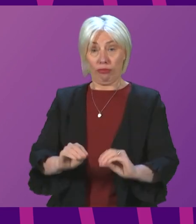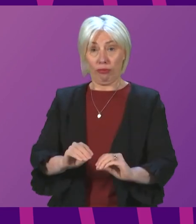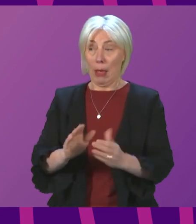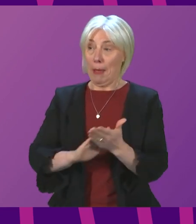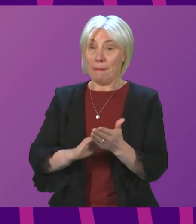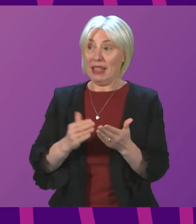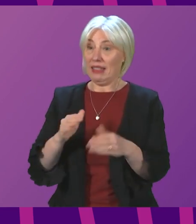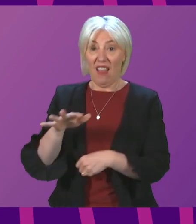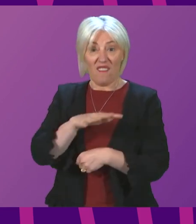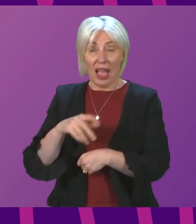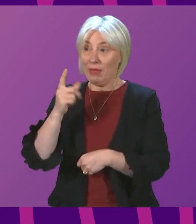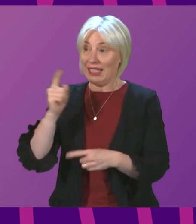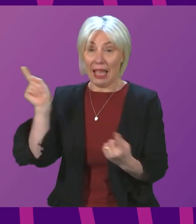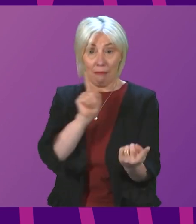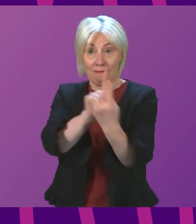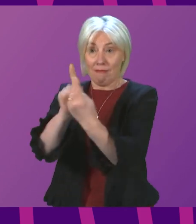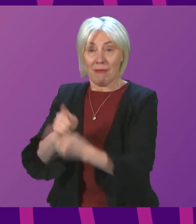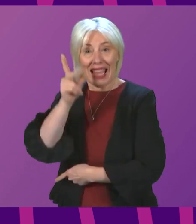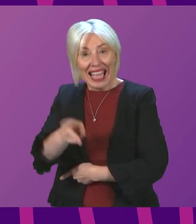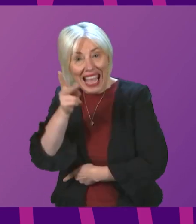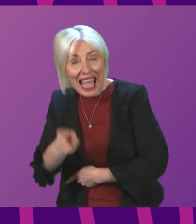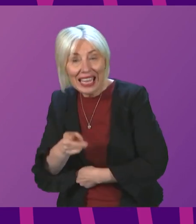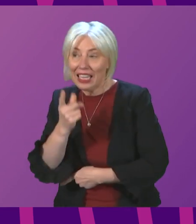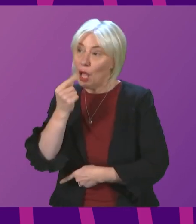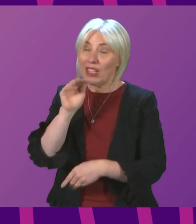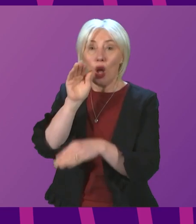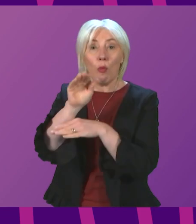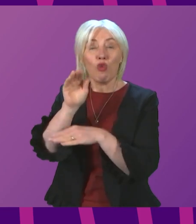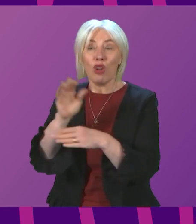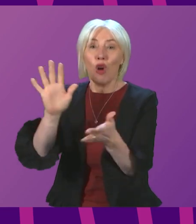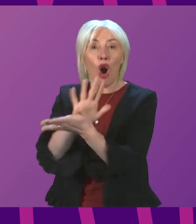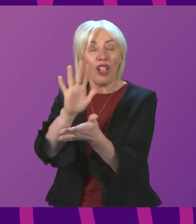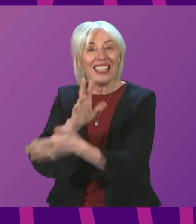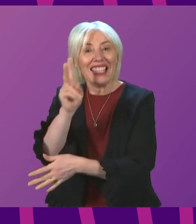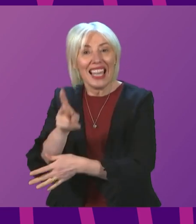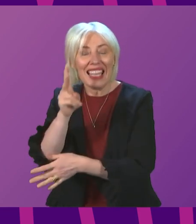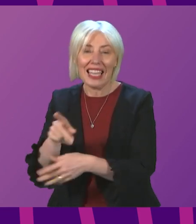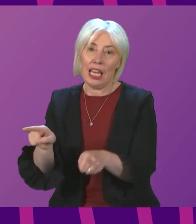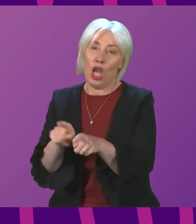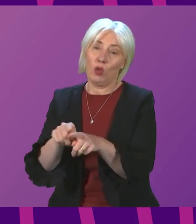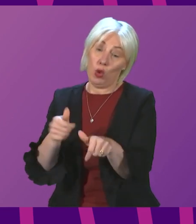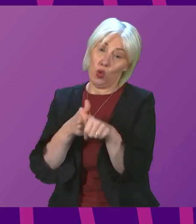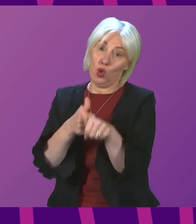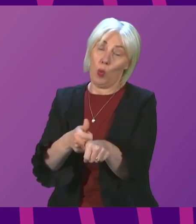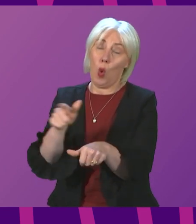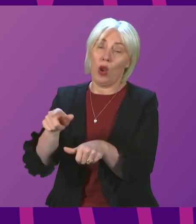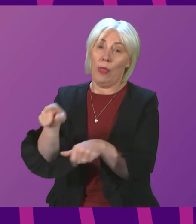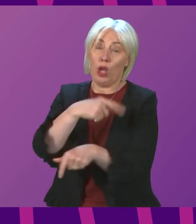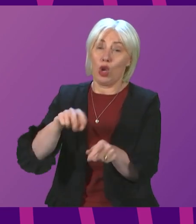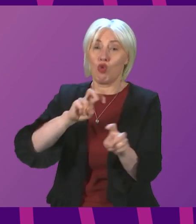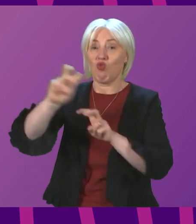for family reunions, the prospect again of holidays overseas and, of course, much needed support for the travel sector.